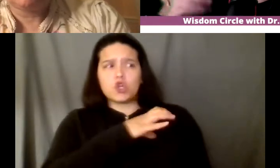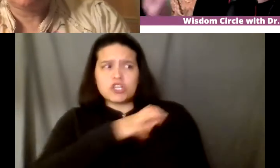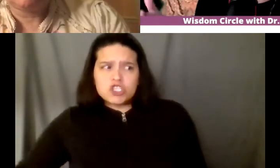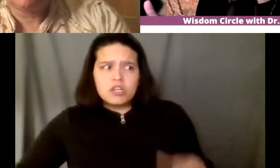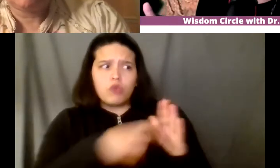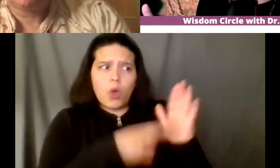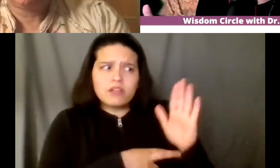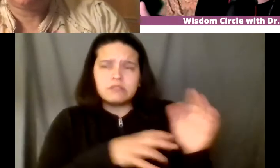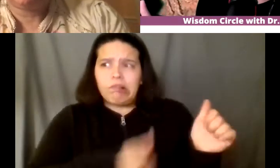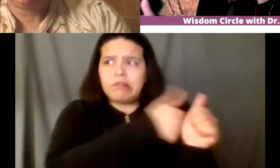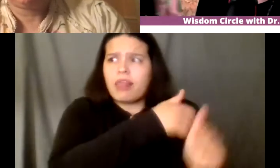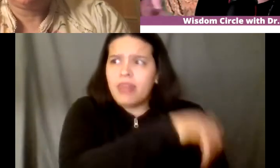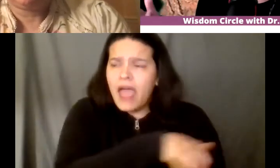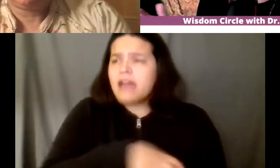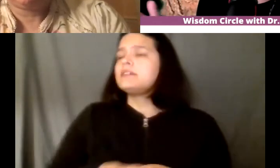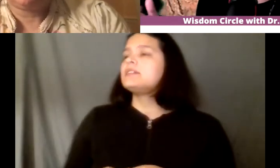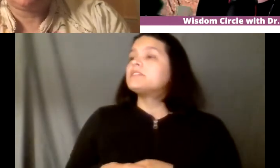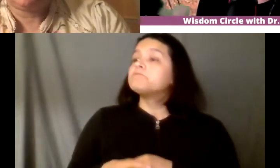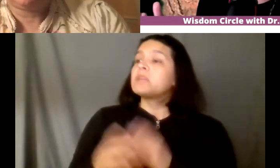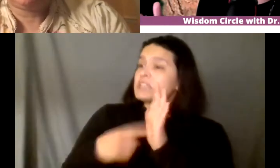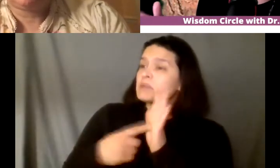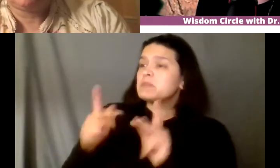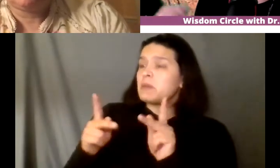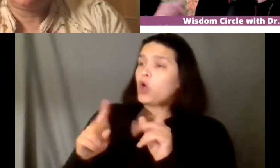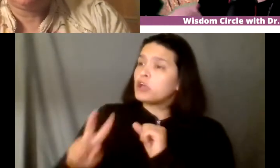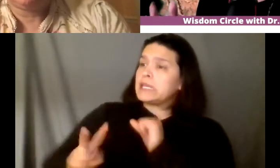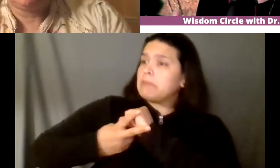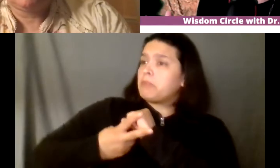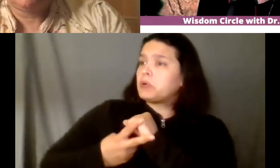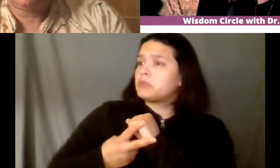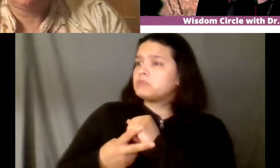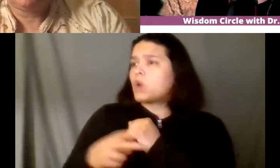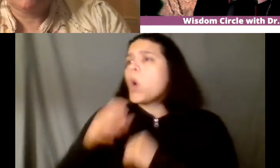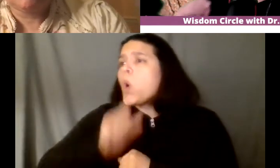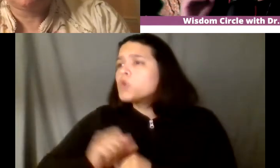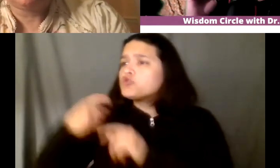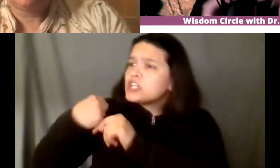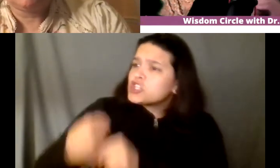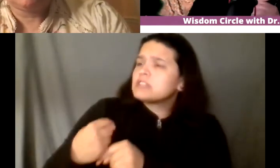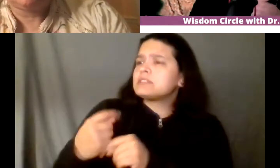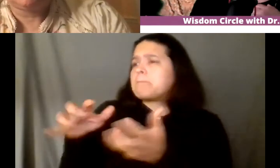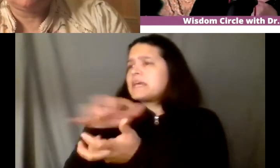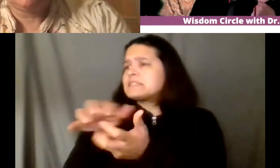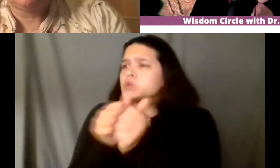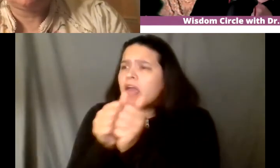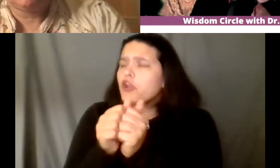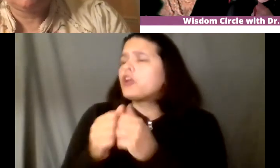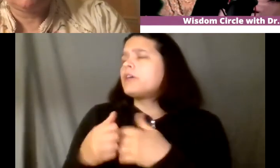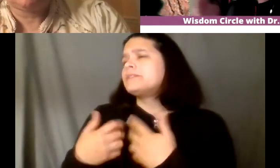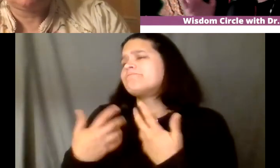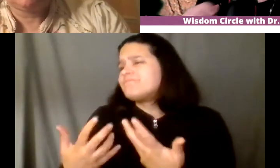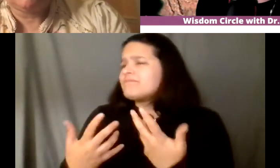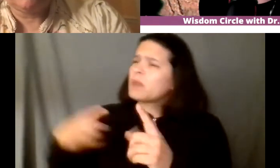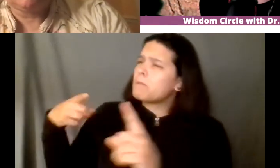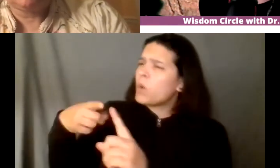the woman's rite of passage seems to stay with the canal dot and those types of things but the point is is uh